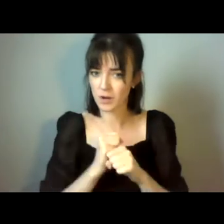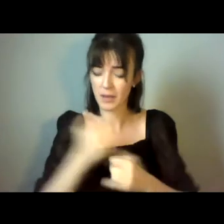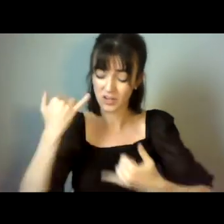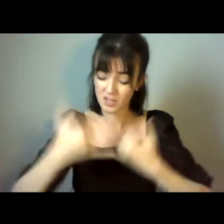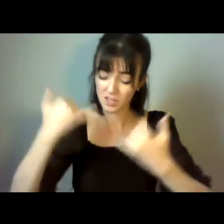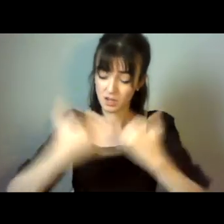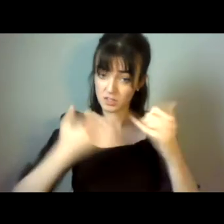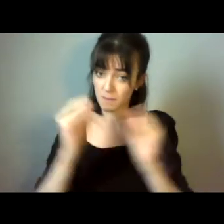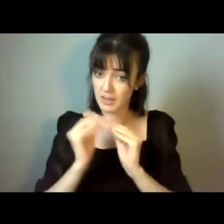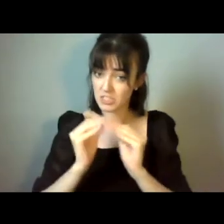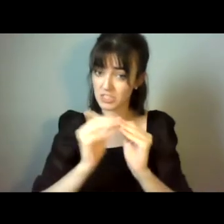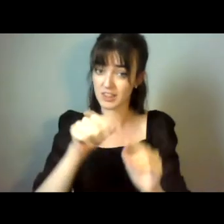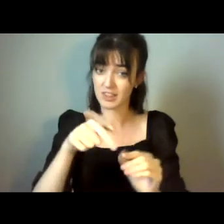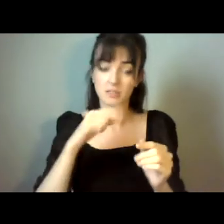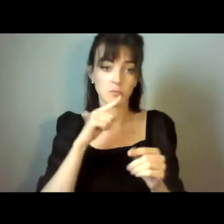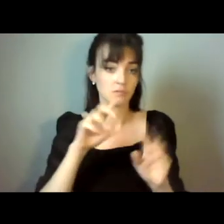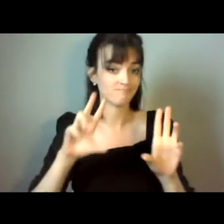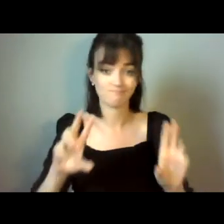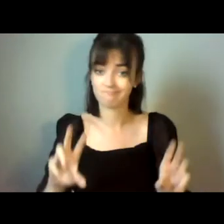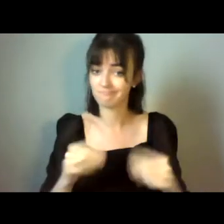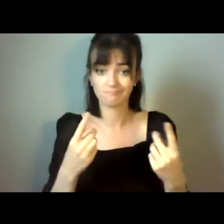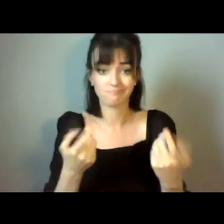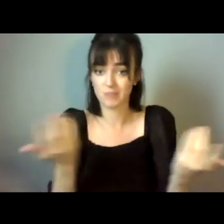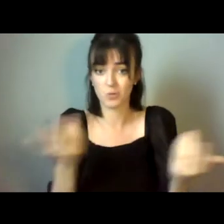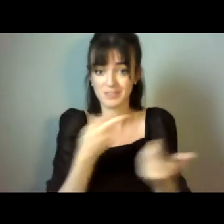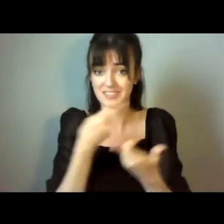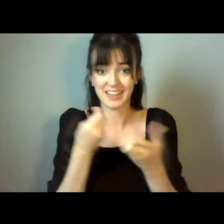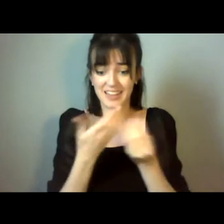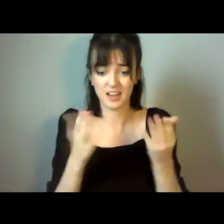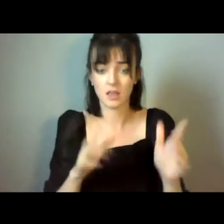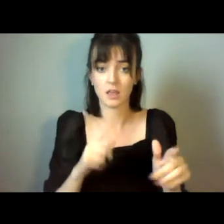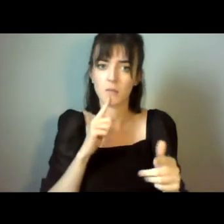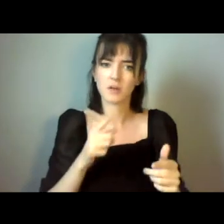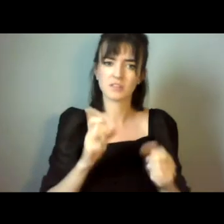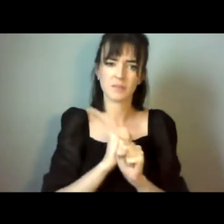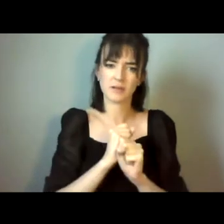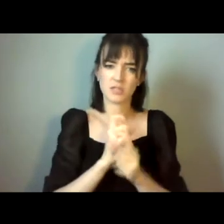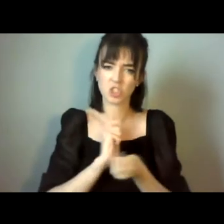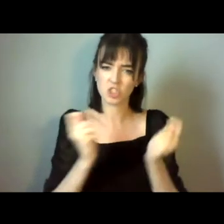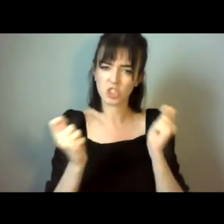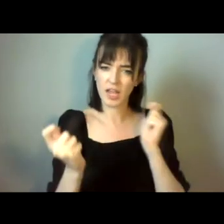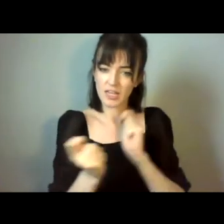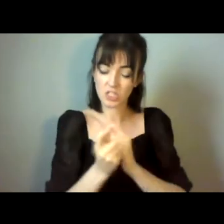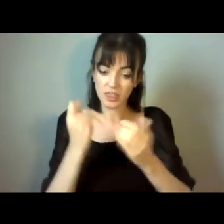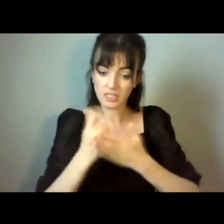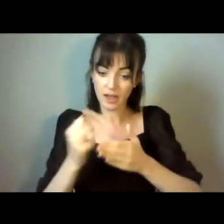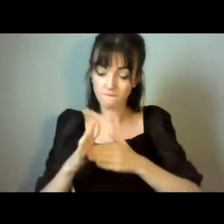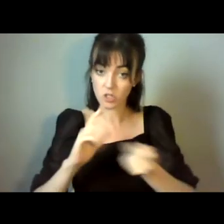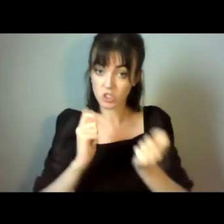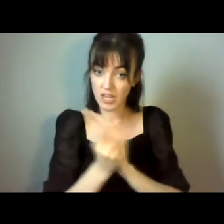got a single expression of acknowledgement or anything, is to do with the transition phase. Wards of court have been given three years